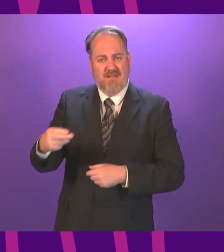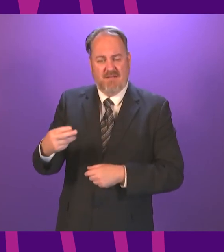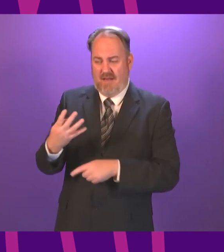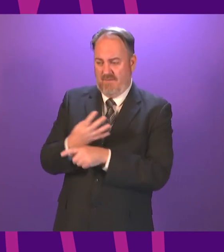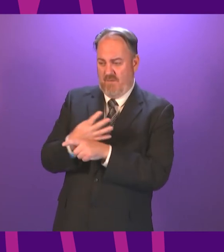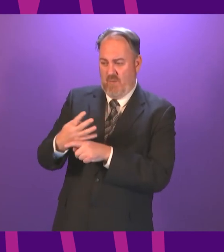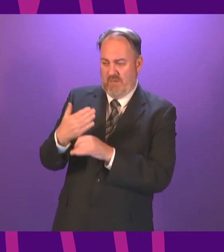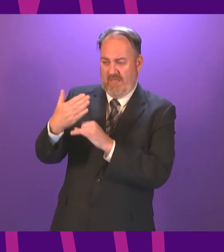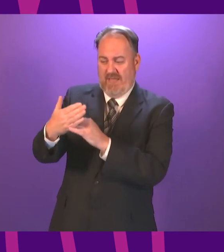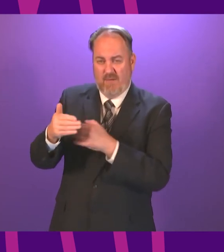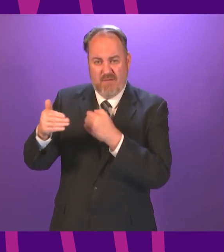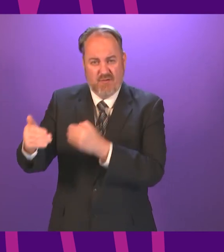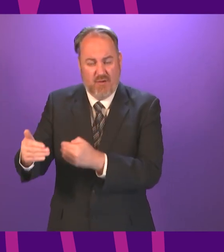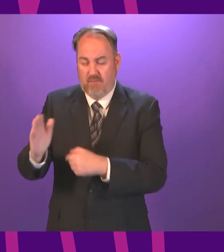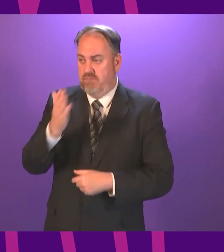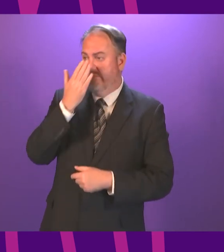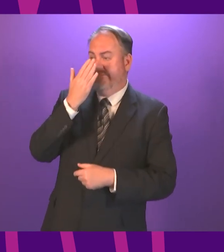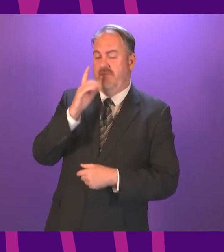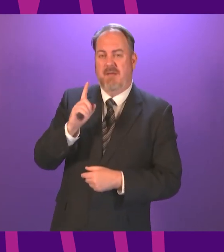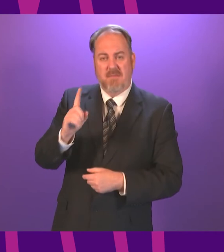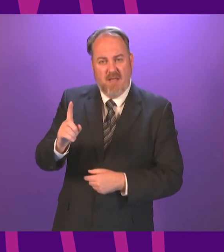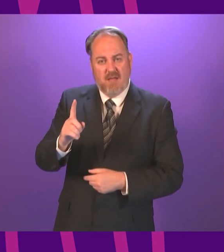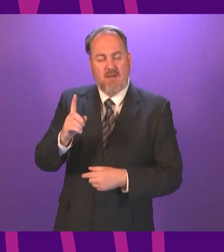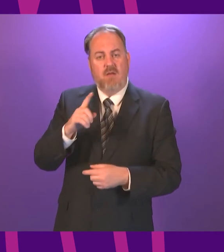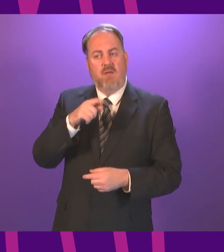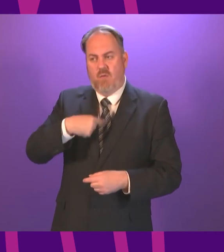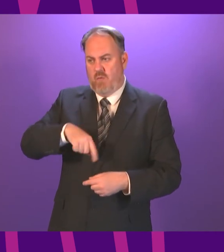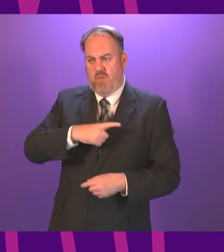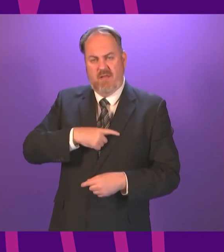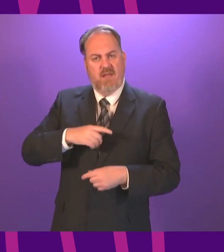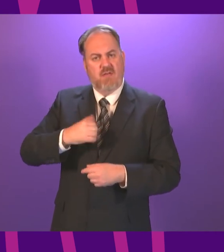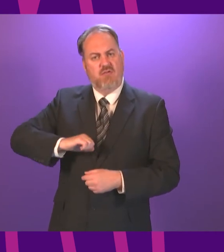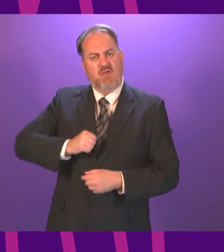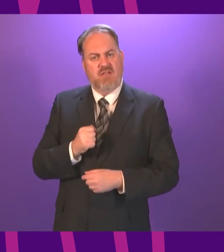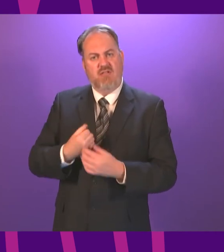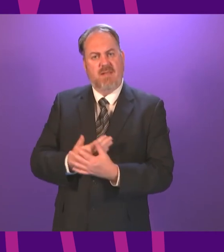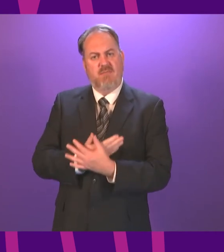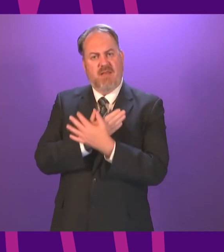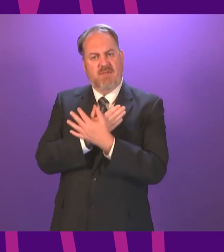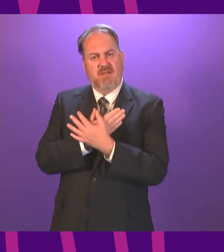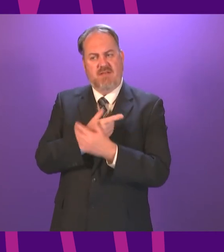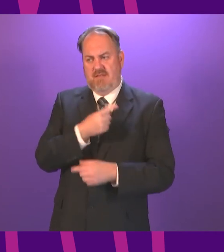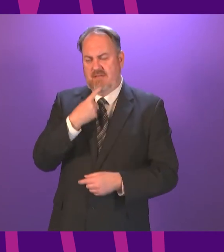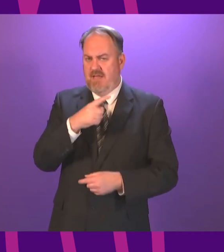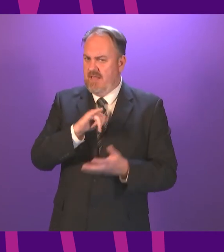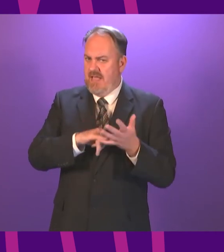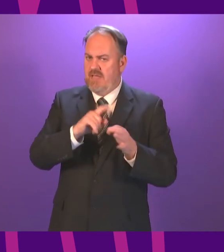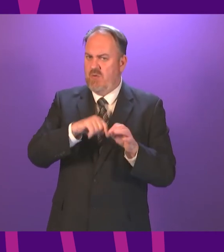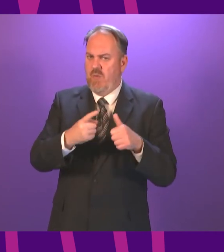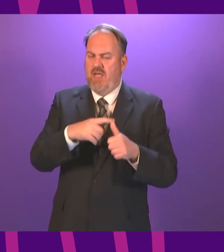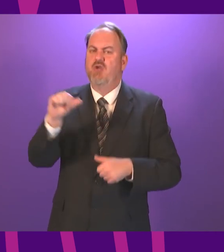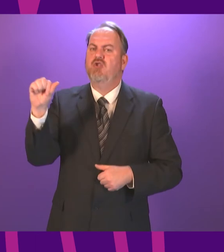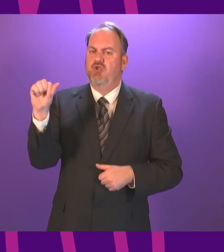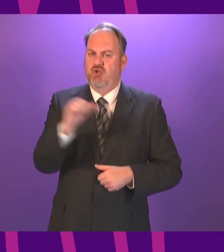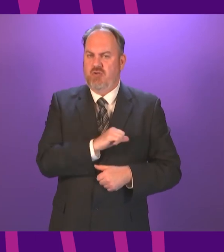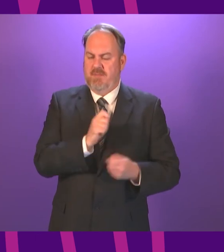Will the new Cabinet Secretary respect the vote won by Scottish Liberal Democrats in February to reform the SQA for the recovery? And after